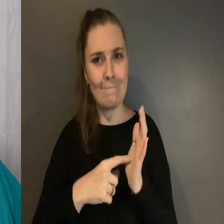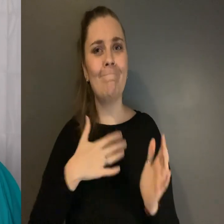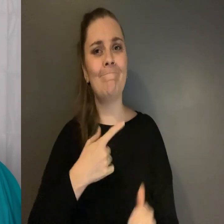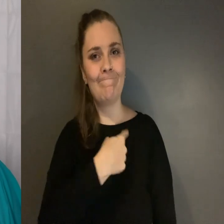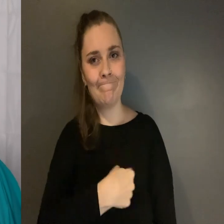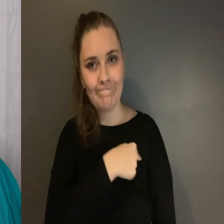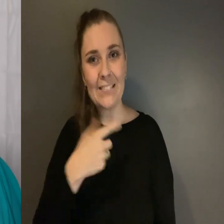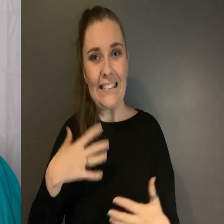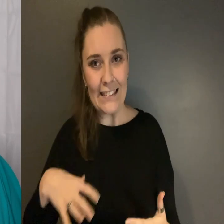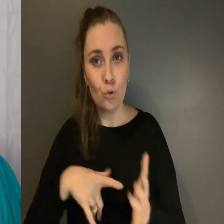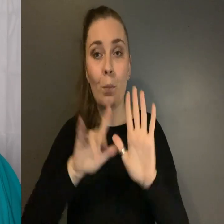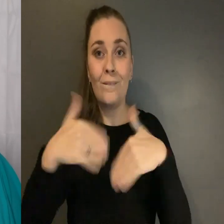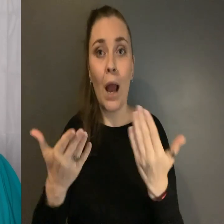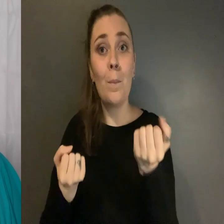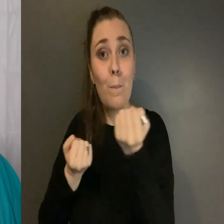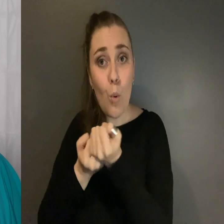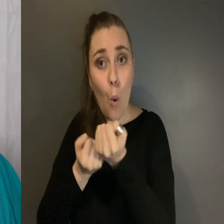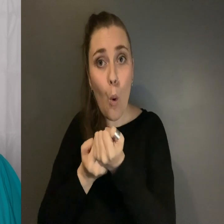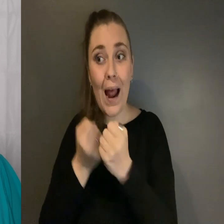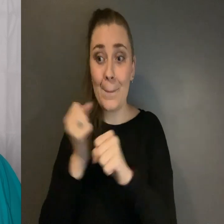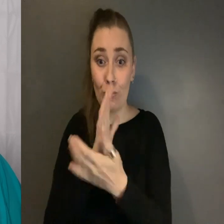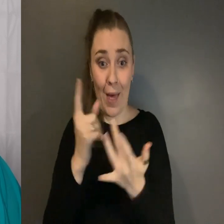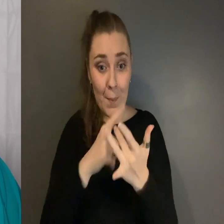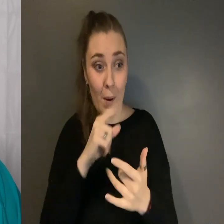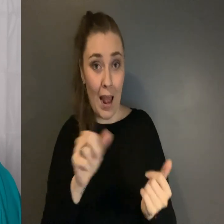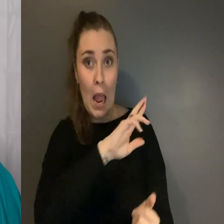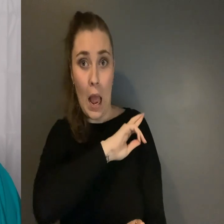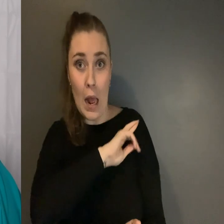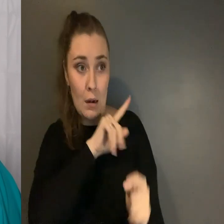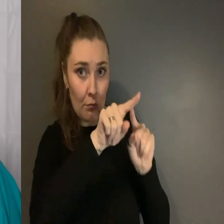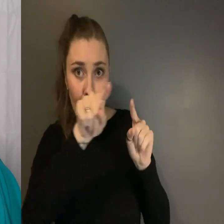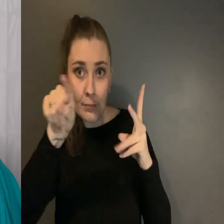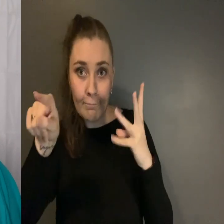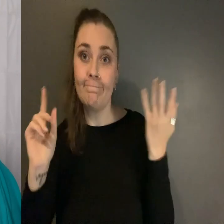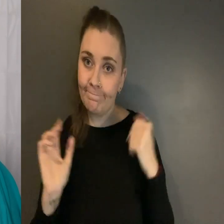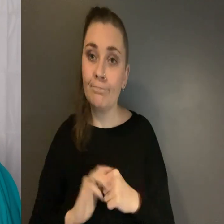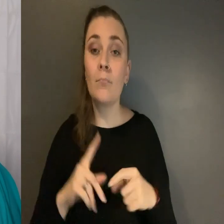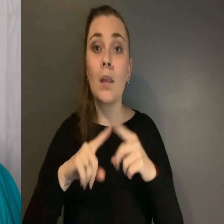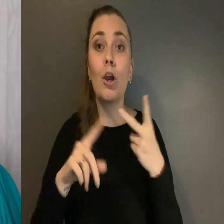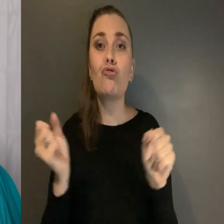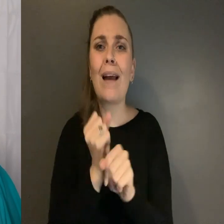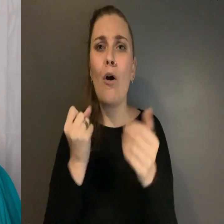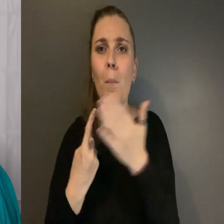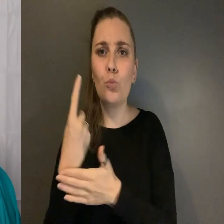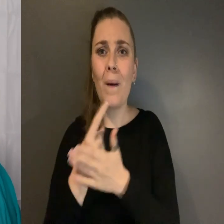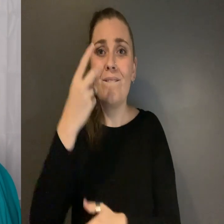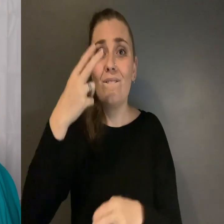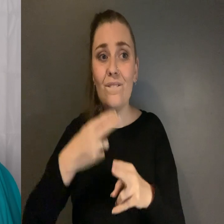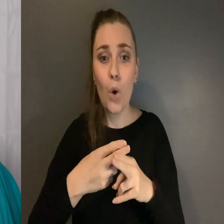providing support and in holding others to account And we create opportunities for perpetrators to